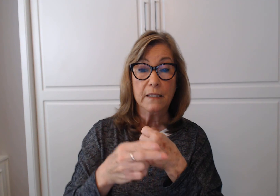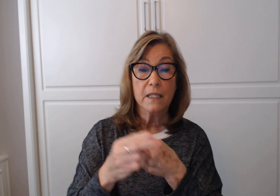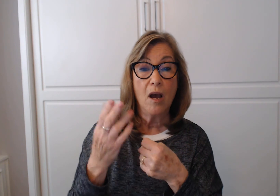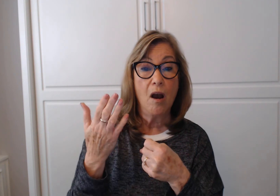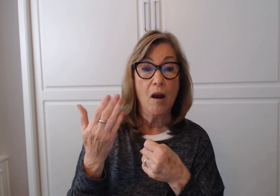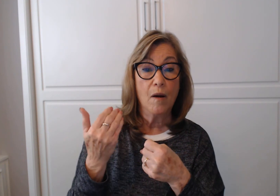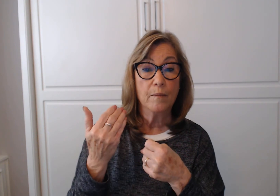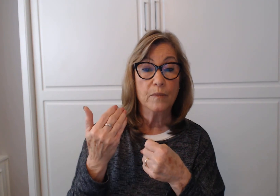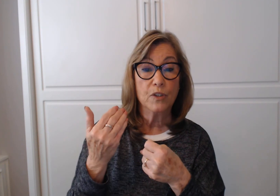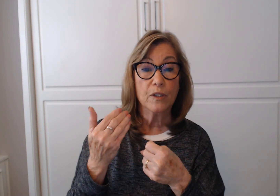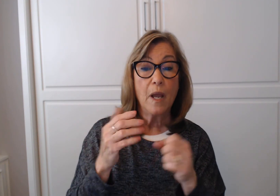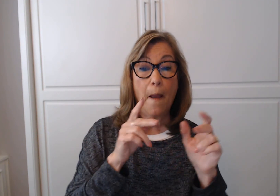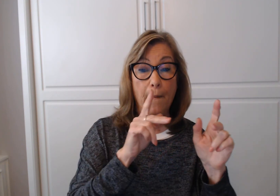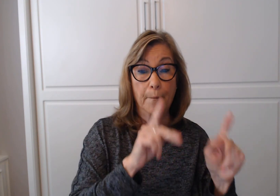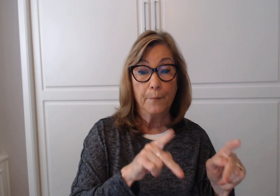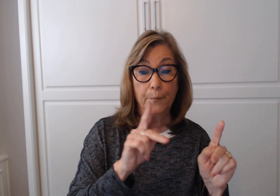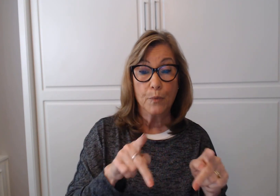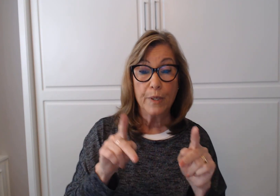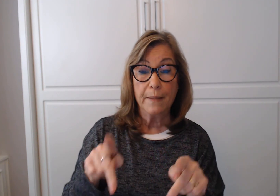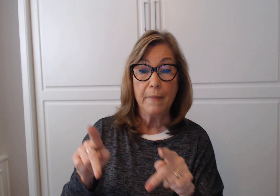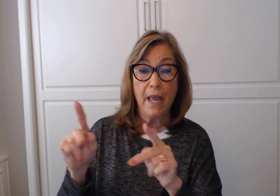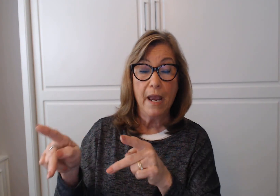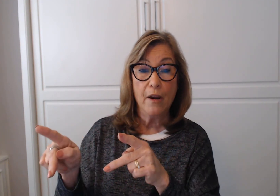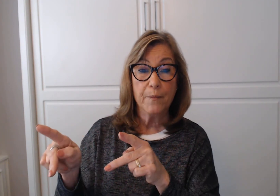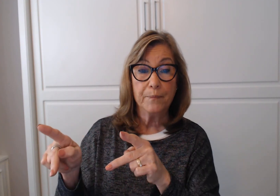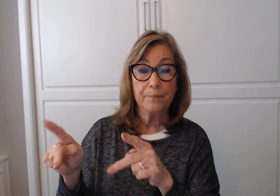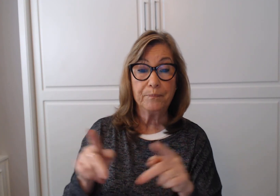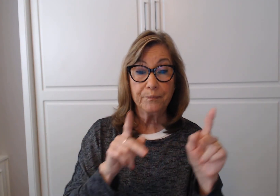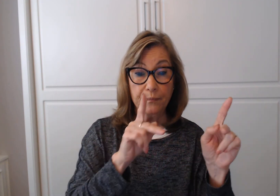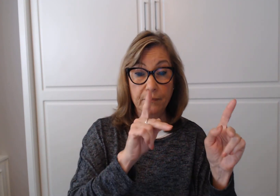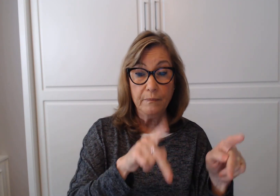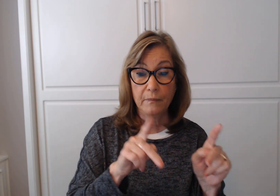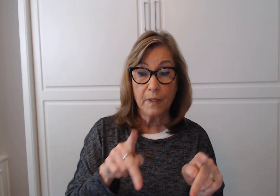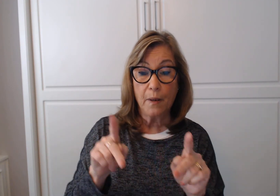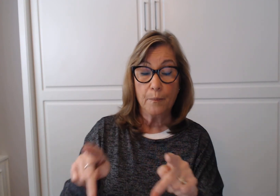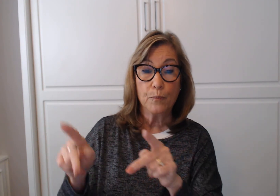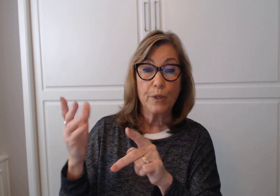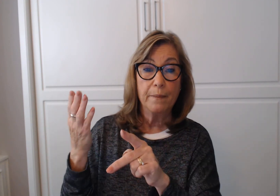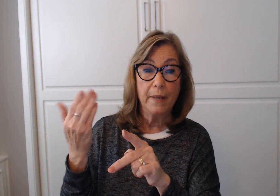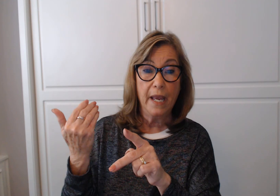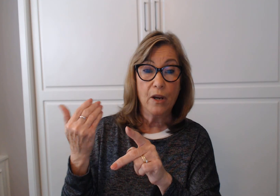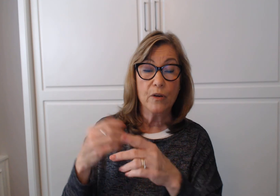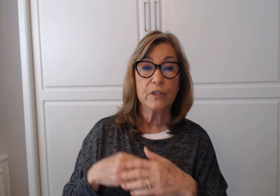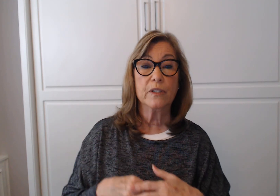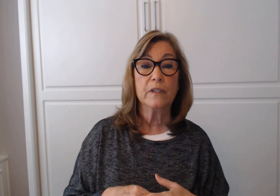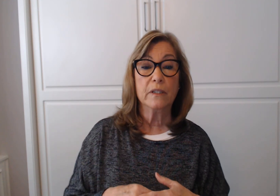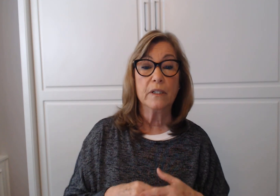Prepare. Prepared. Preparation.